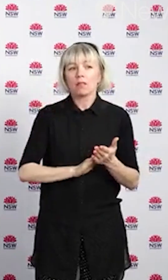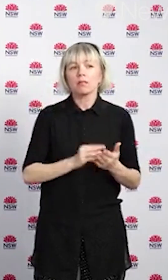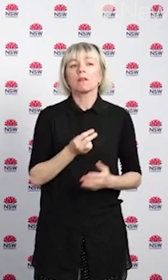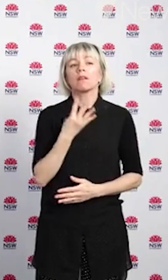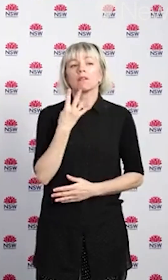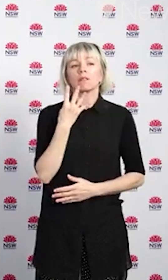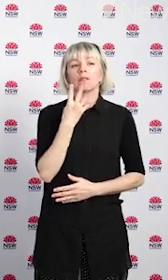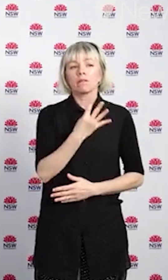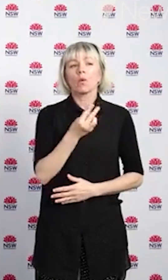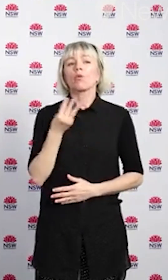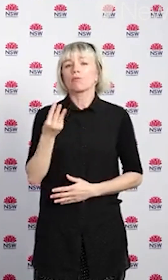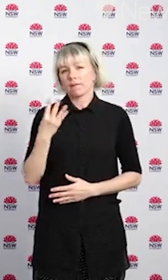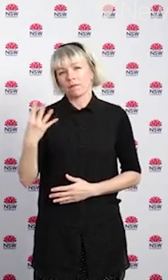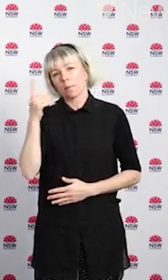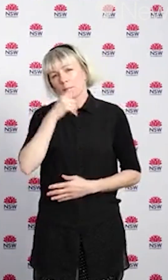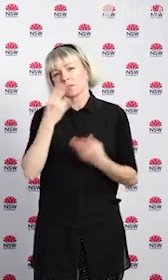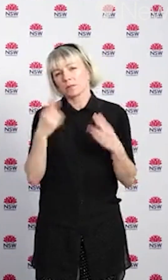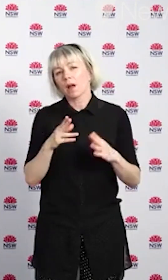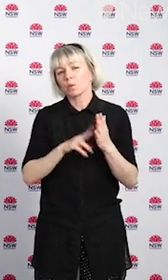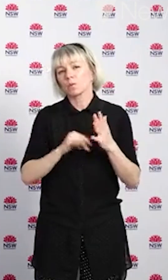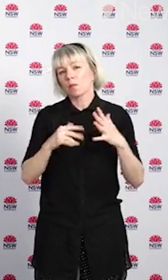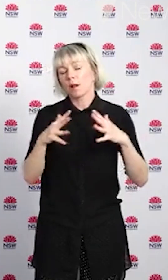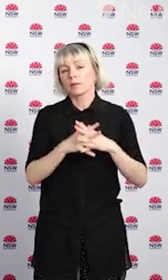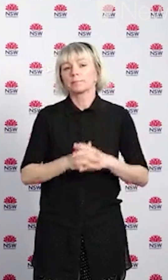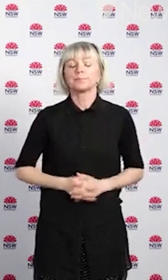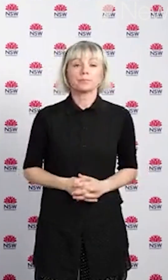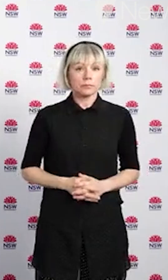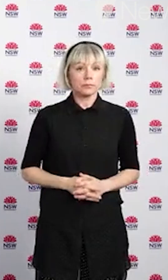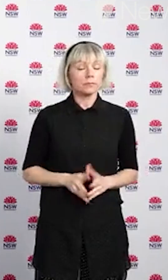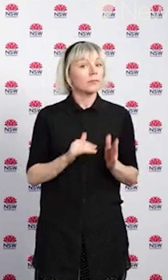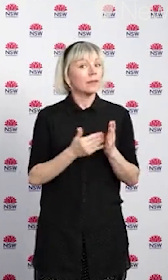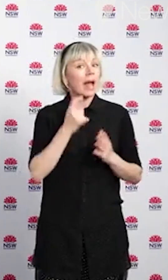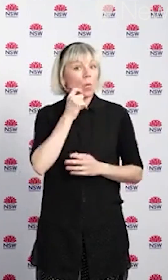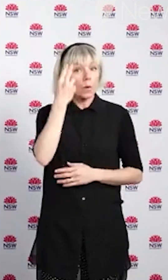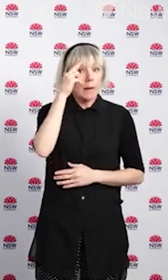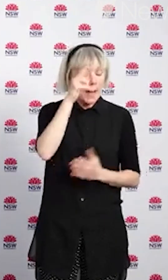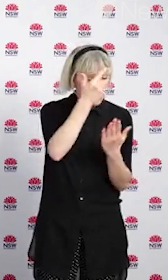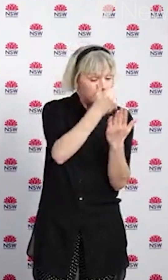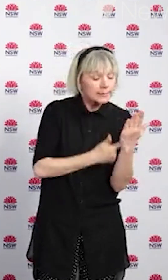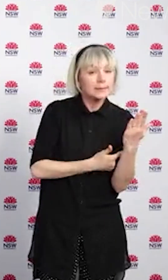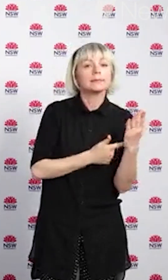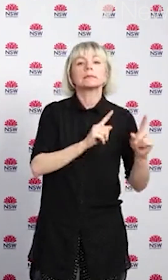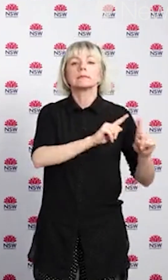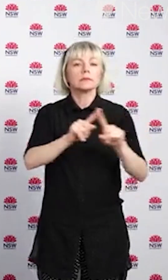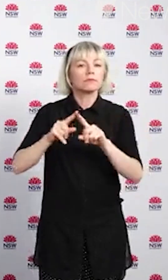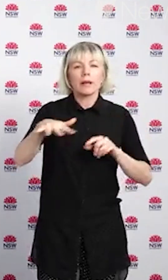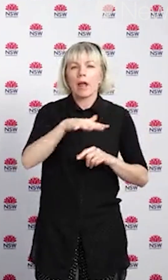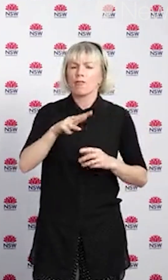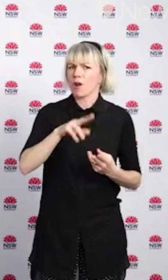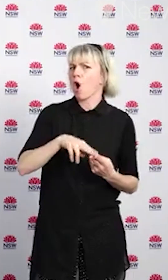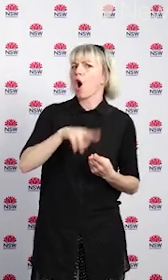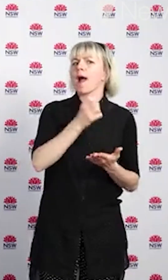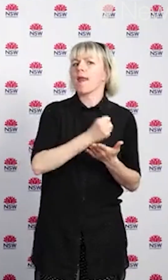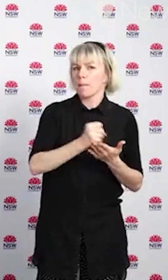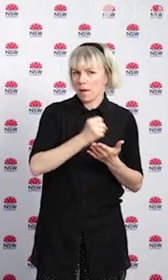I'd like to call out now the numbers, sorry the suburbs and towns with the highest numbers of COVID in the last 24 hours. These are